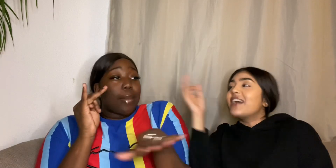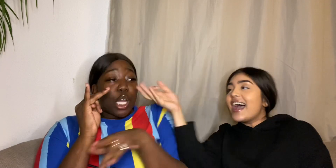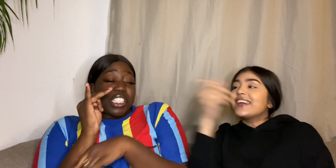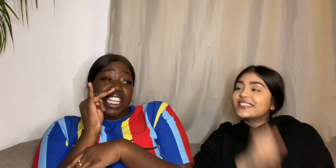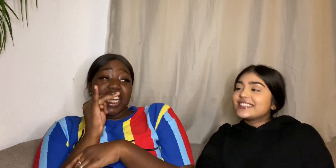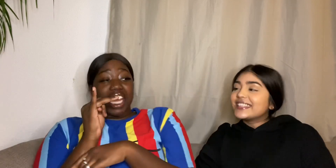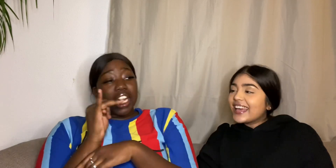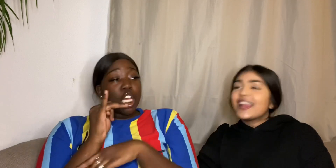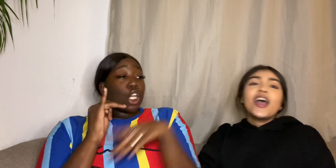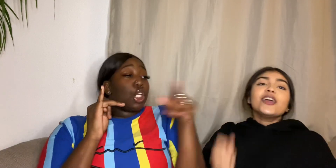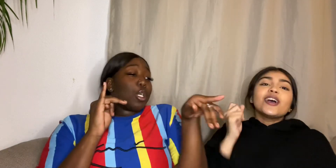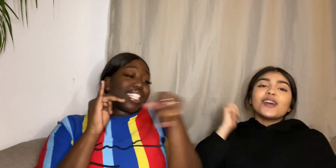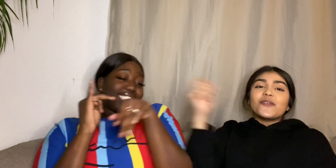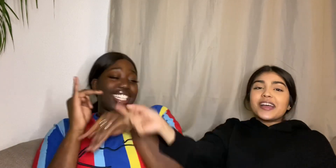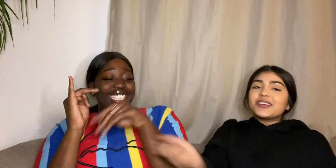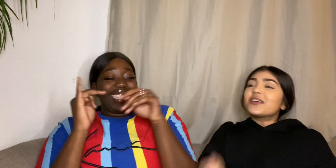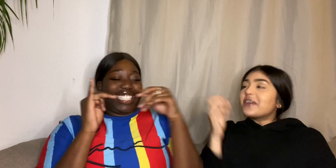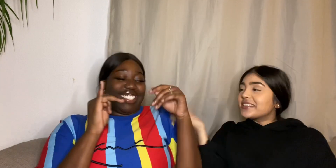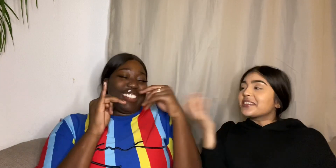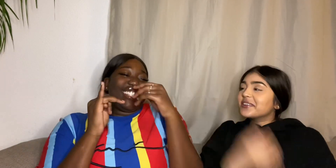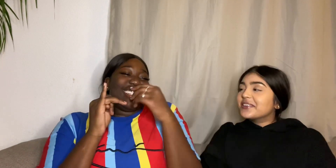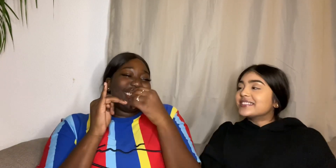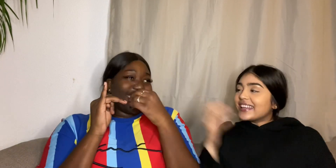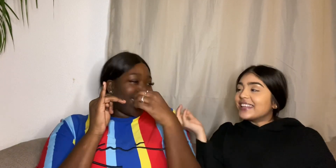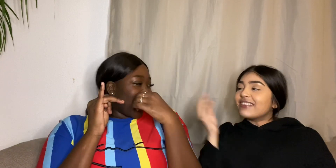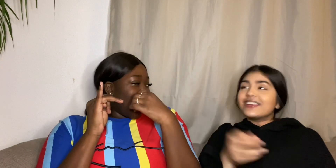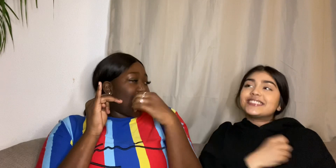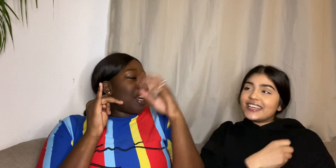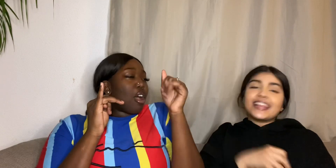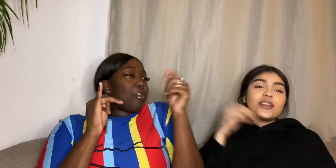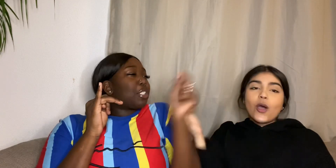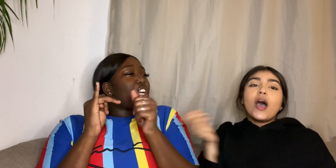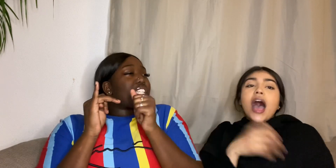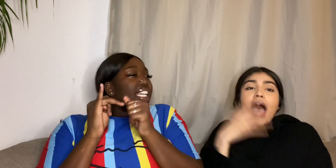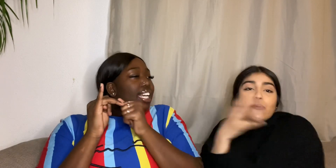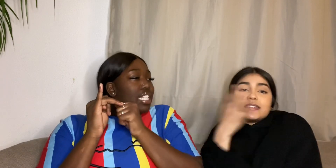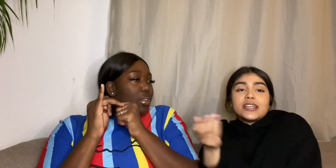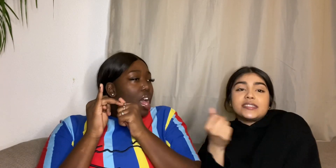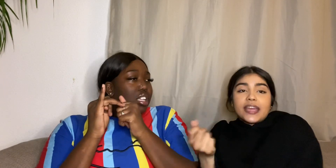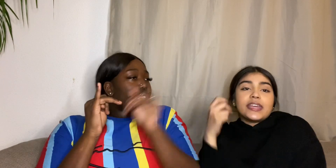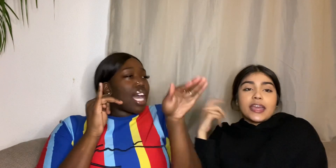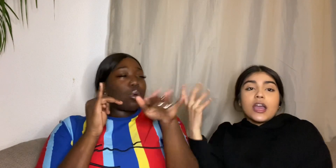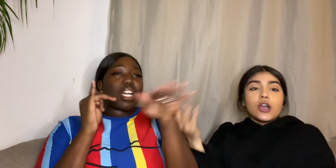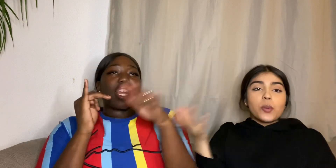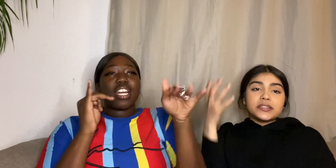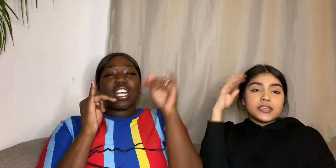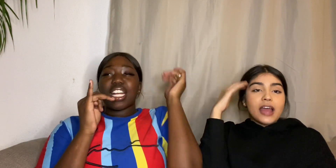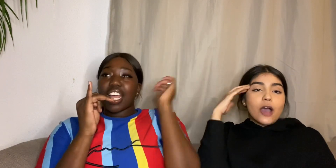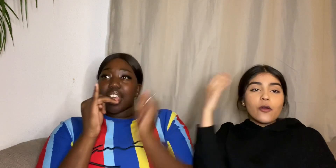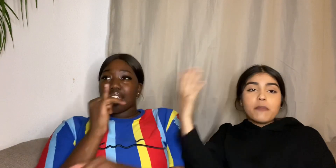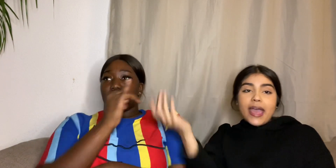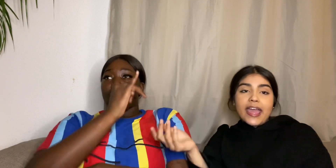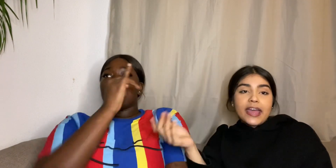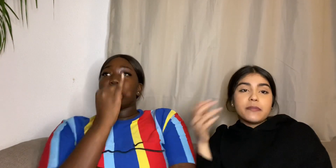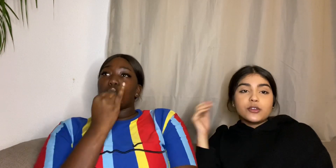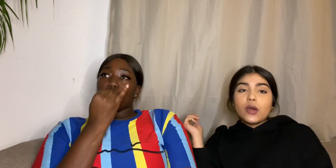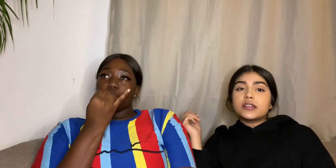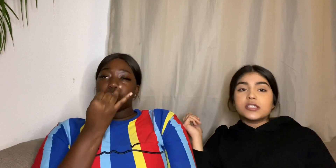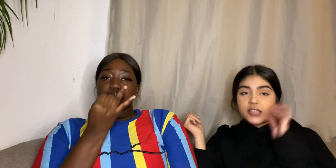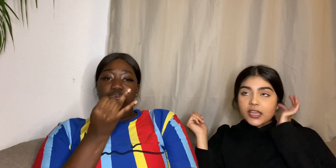you cheating You don't want to lose And that's why you're No but you are cheating was just thinking This question out of my head But you are just thinking